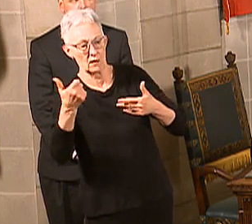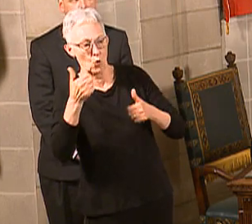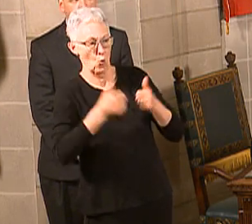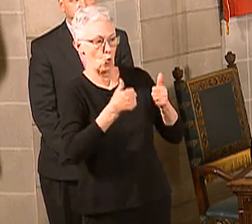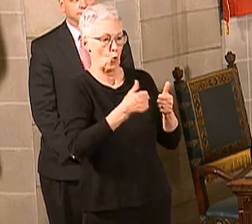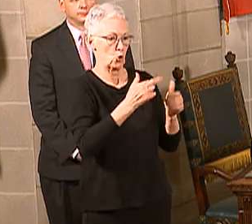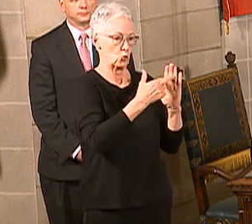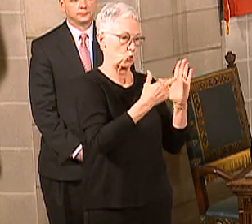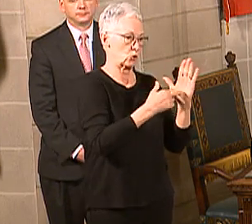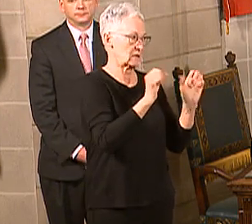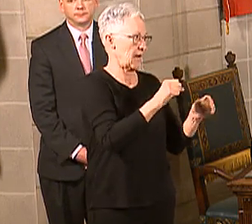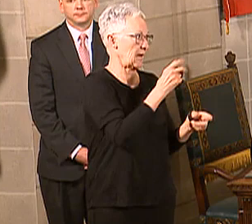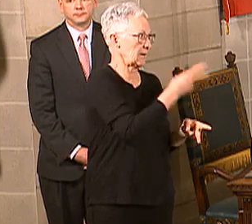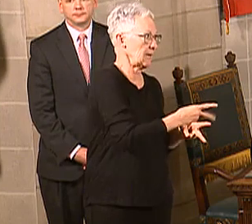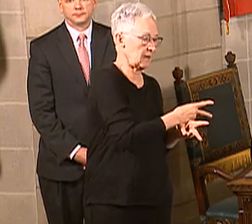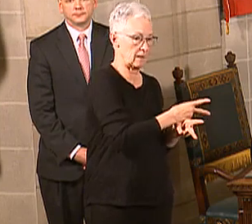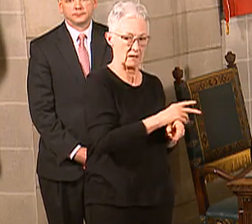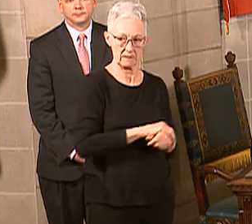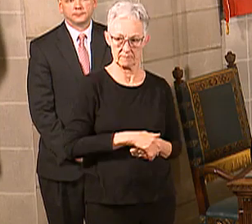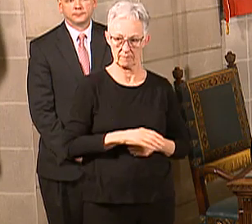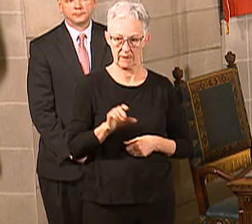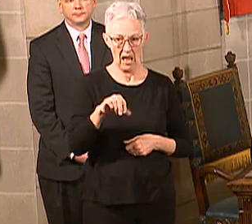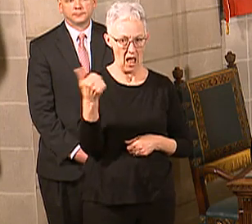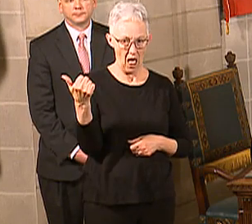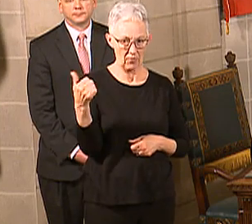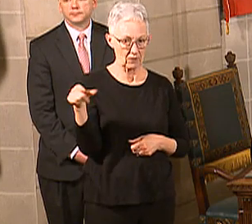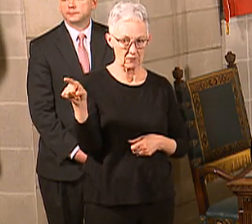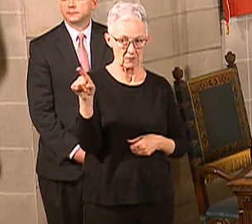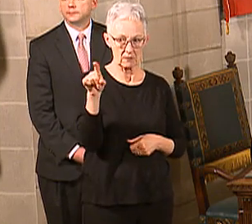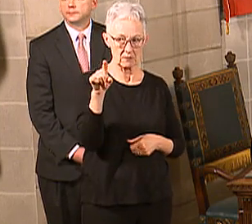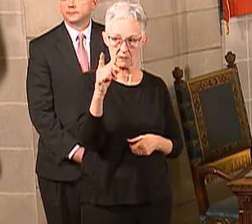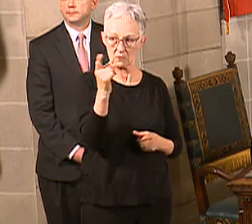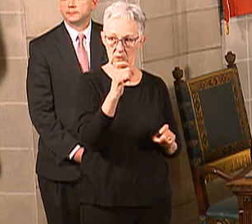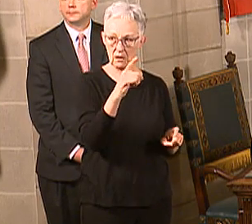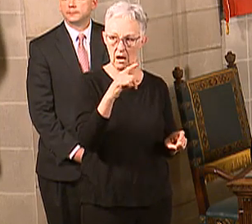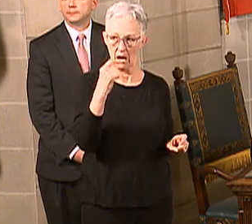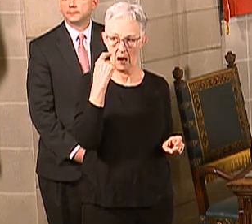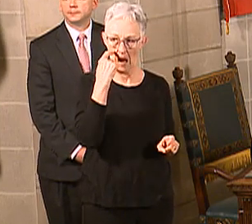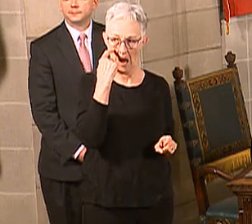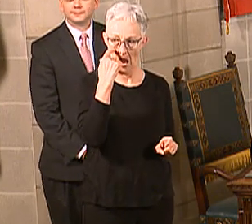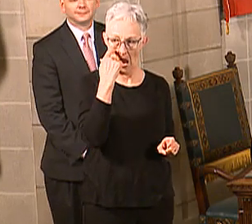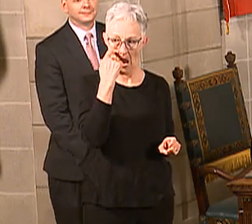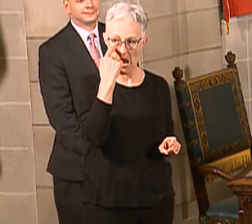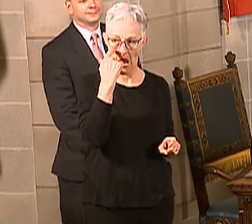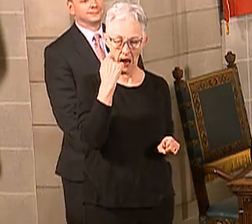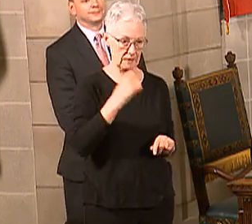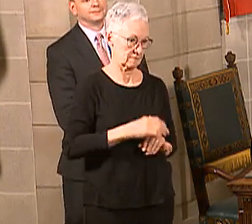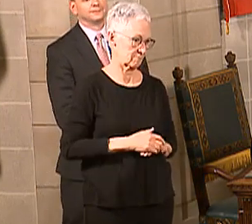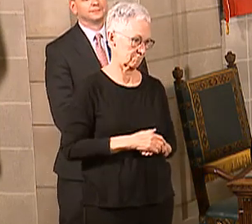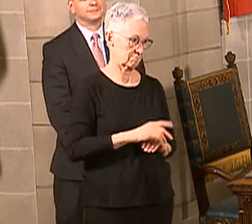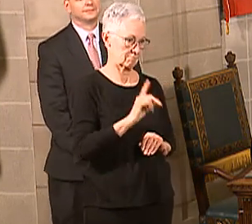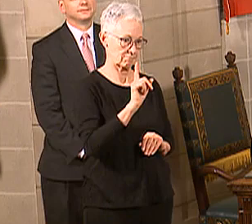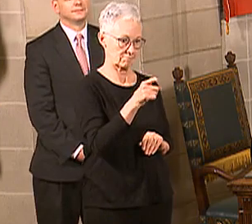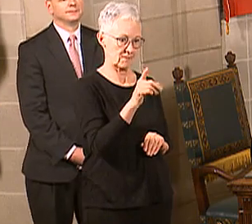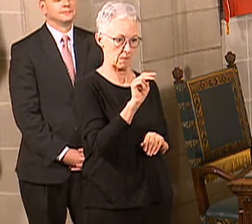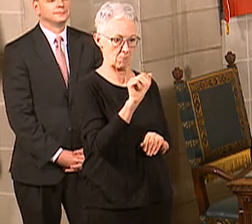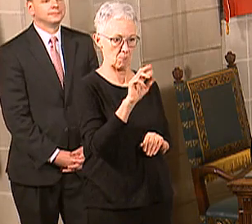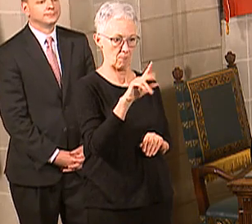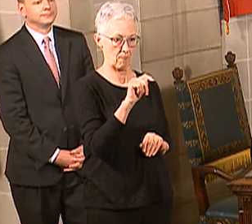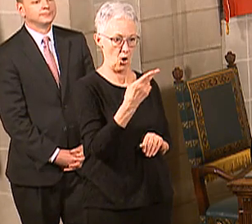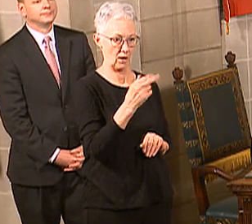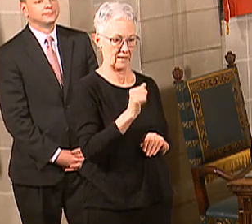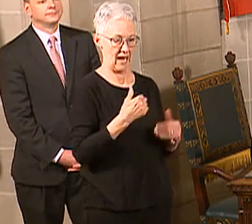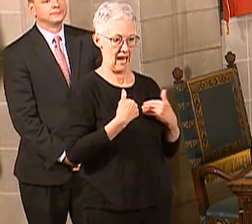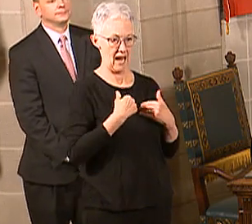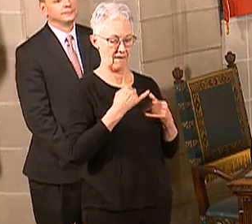All right, Martha, you've asked a lot of questions. I'm to give somebody else a last chance, and then I'm going to go to Martha. Okay, Martha, you've got the last one. Okay, are